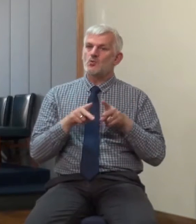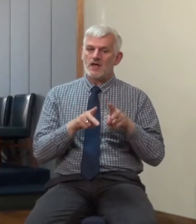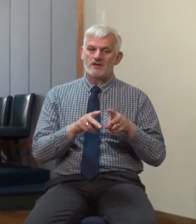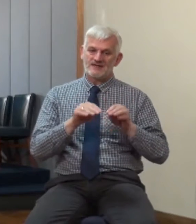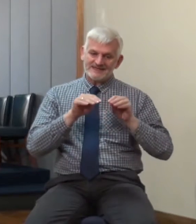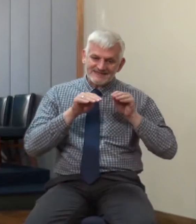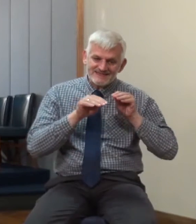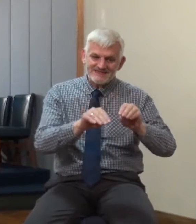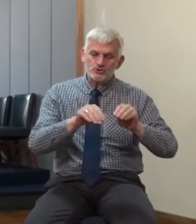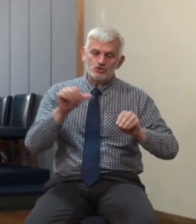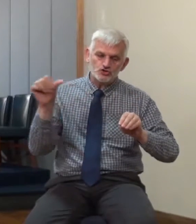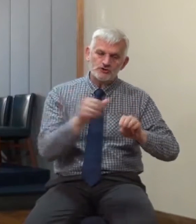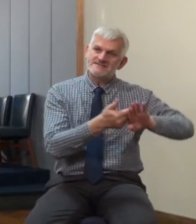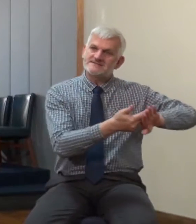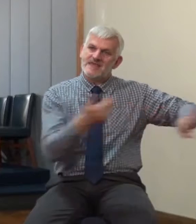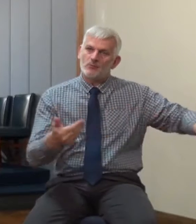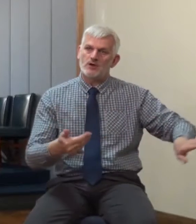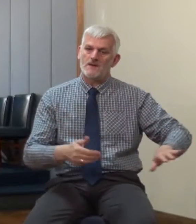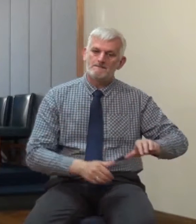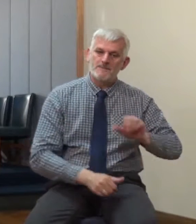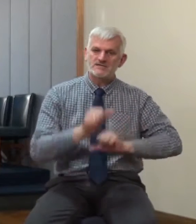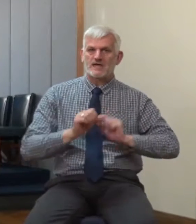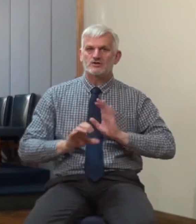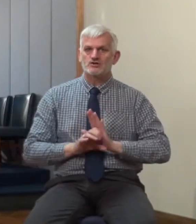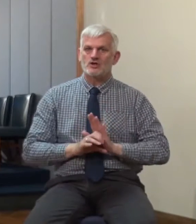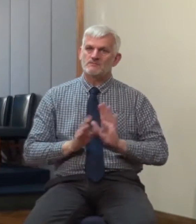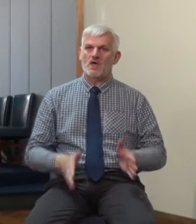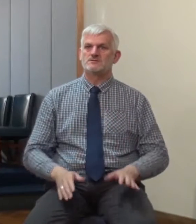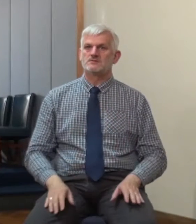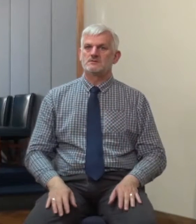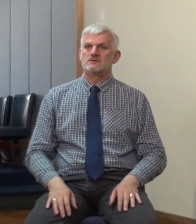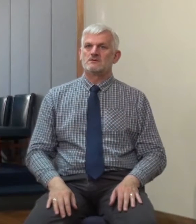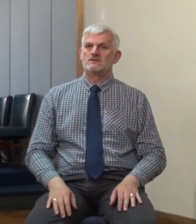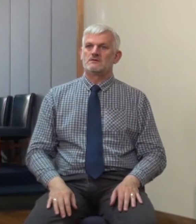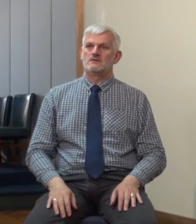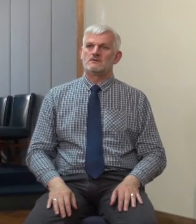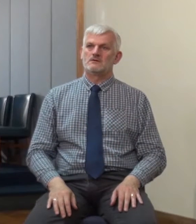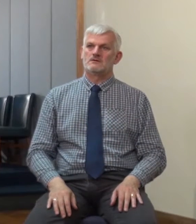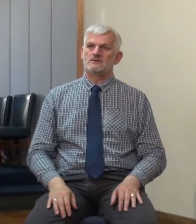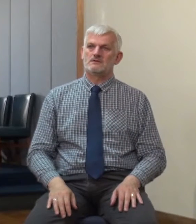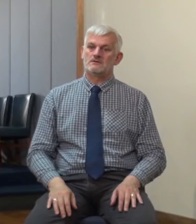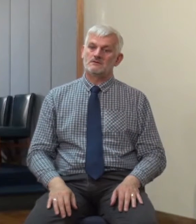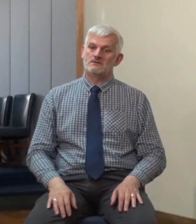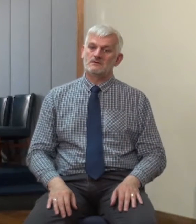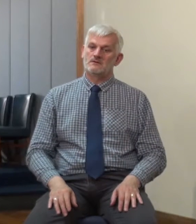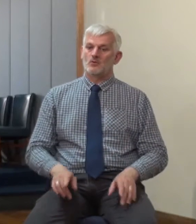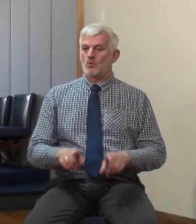the world and to protect the church from the world and never to use the church as their own